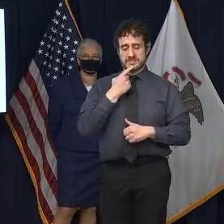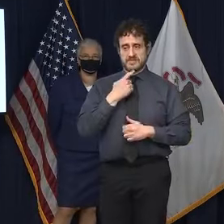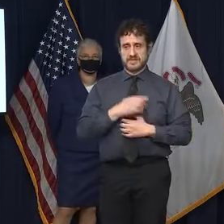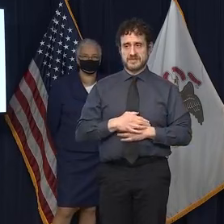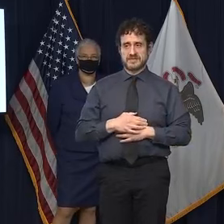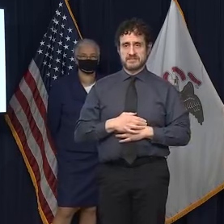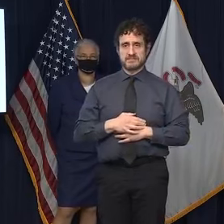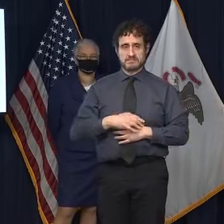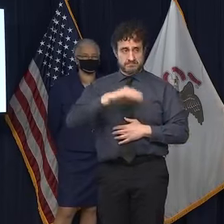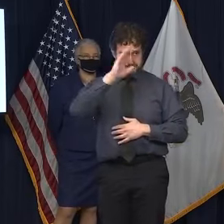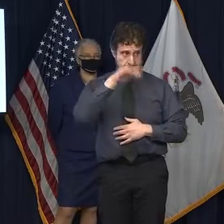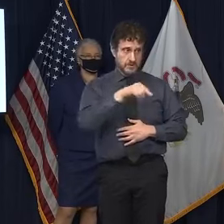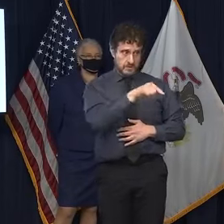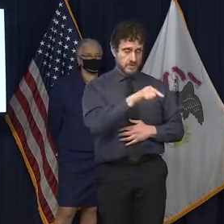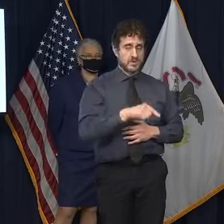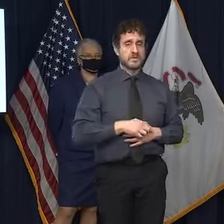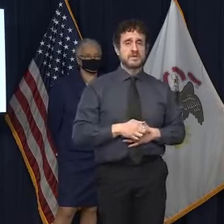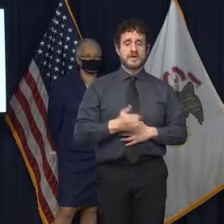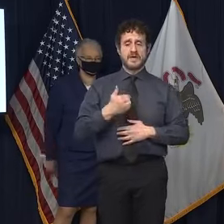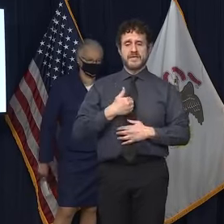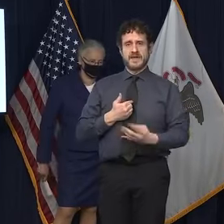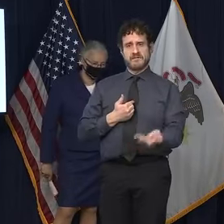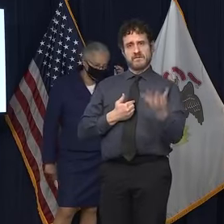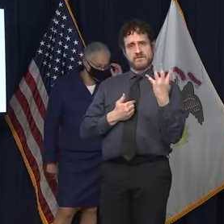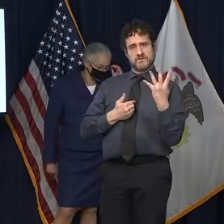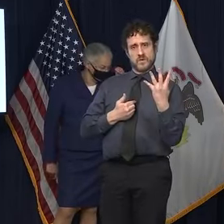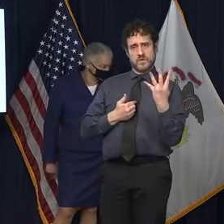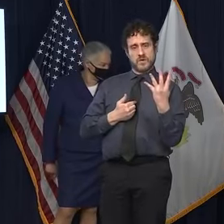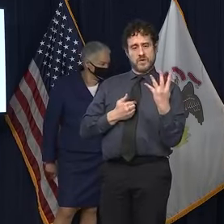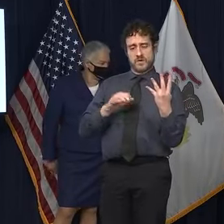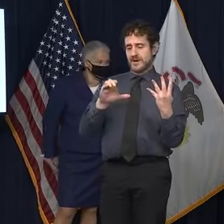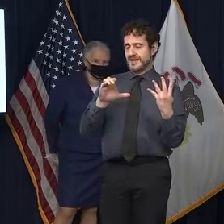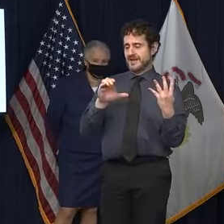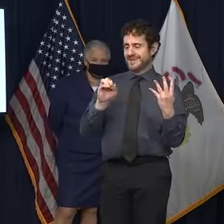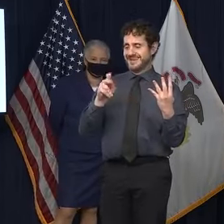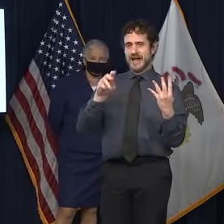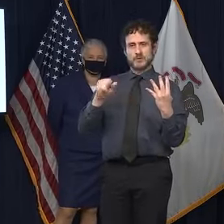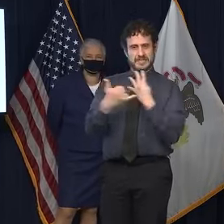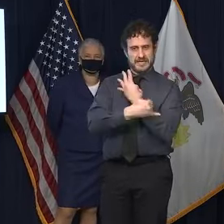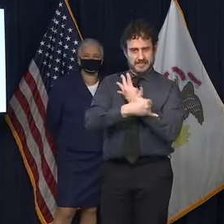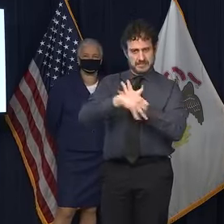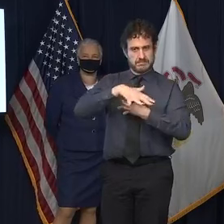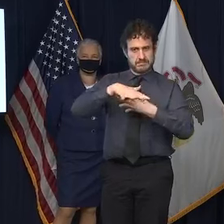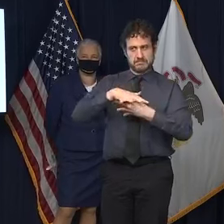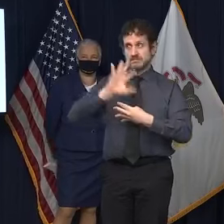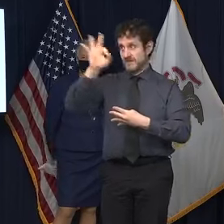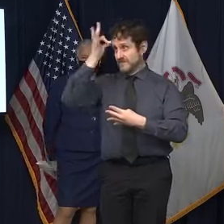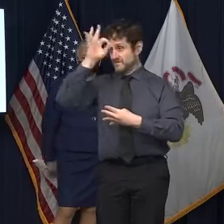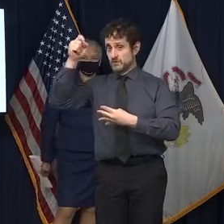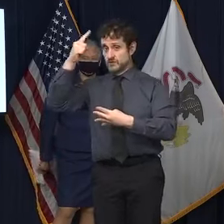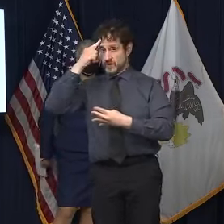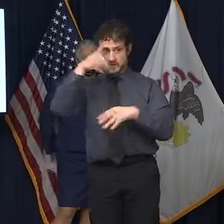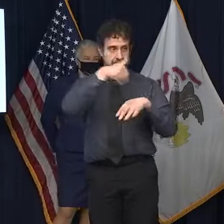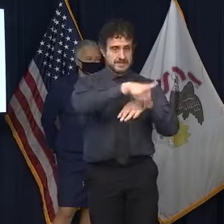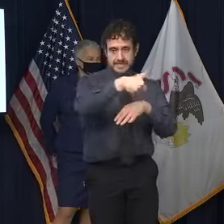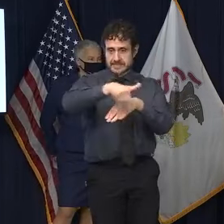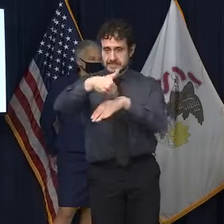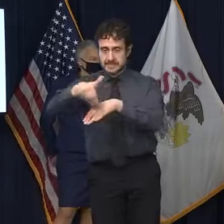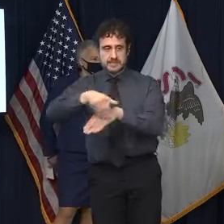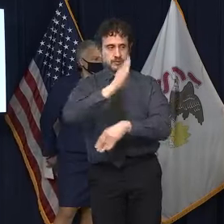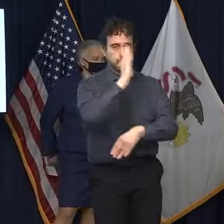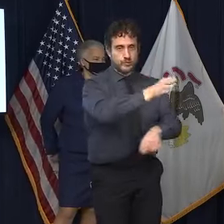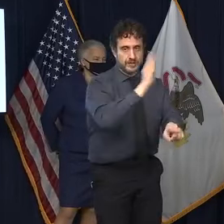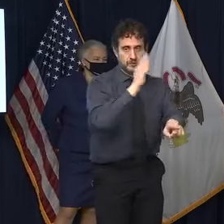as you know, there are four specific counties that the federal government is shipping directly to.